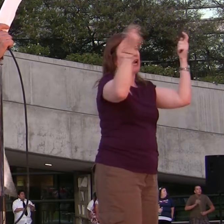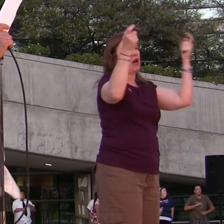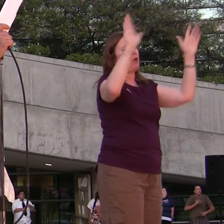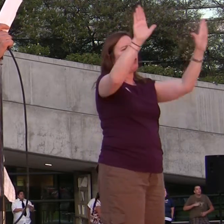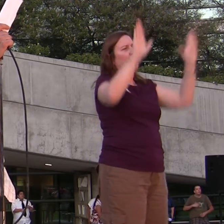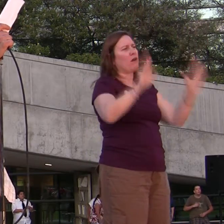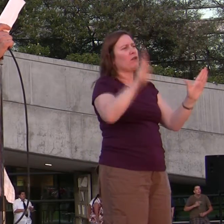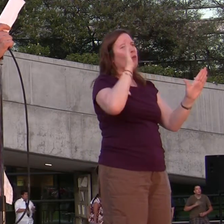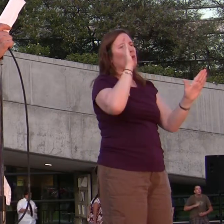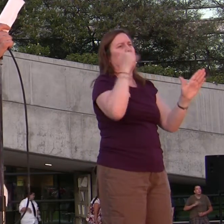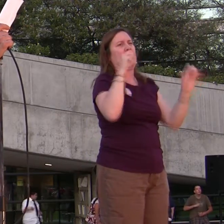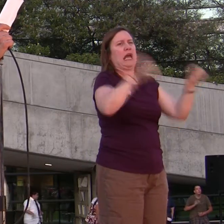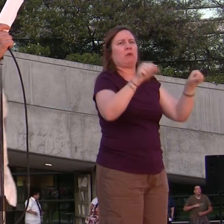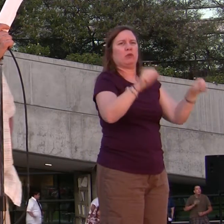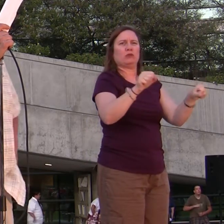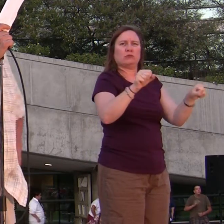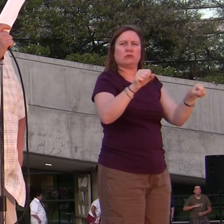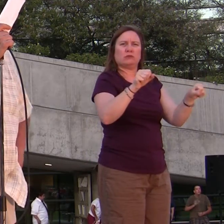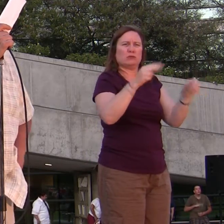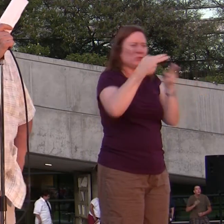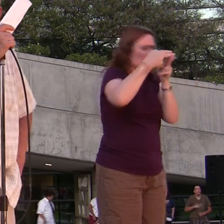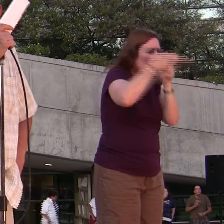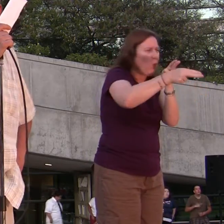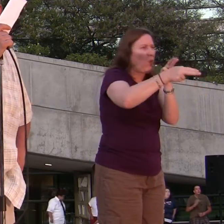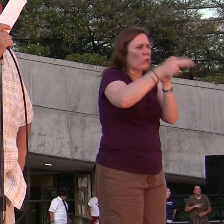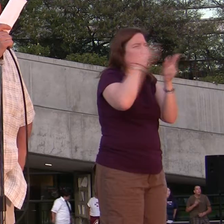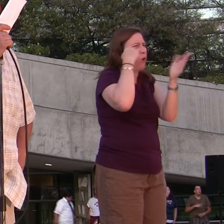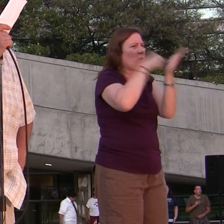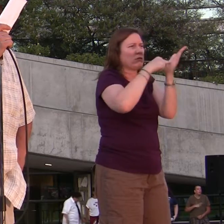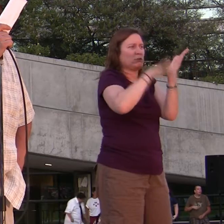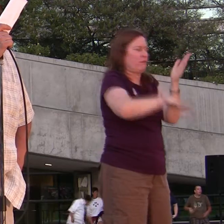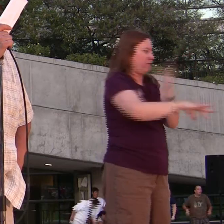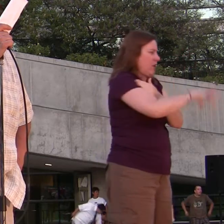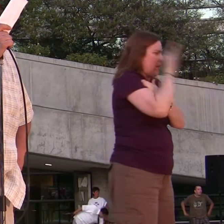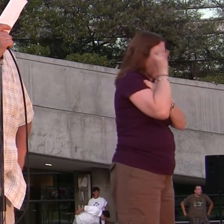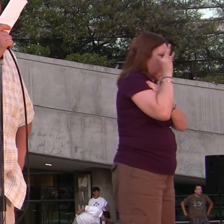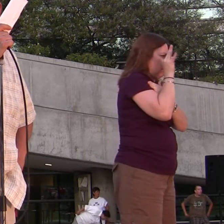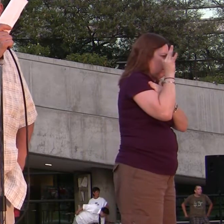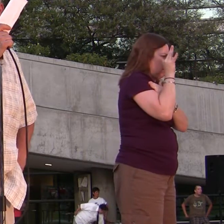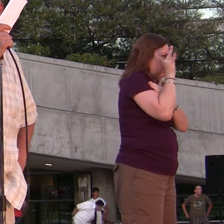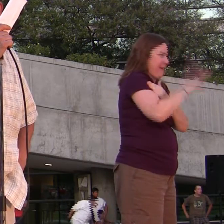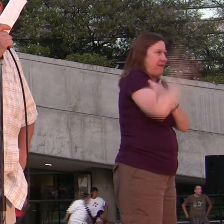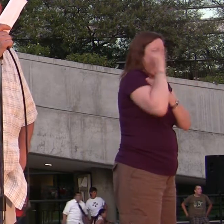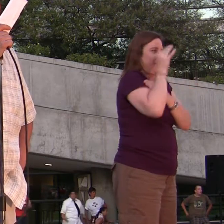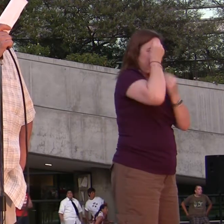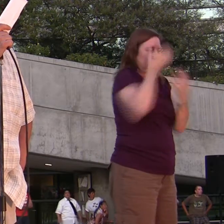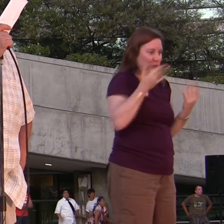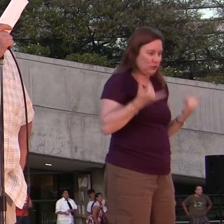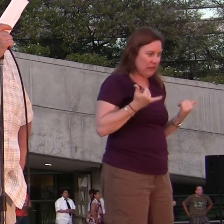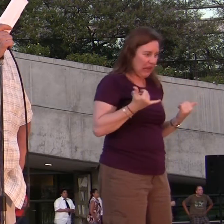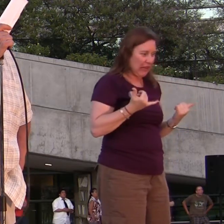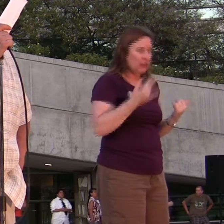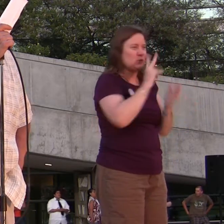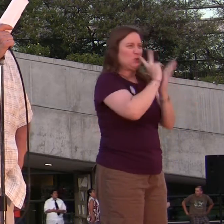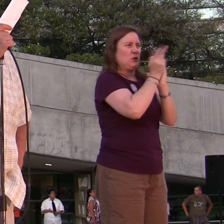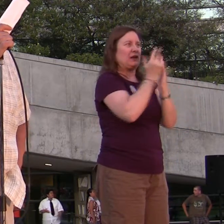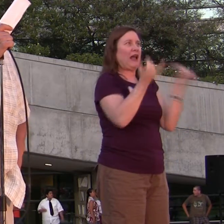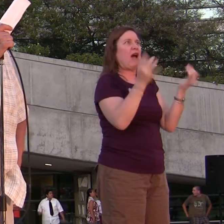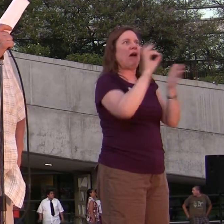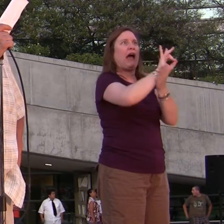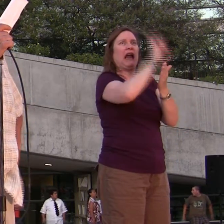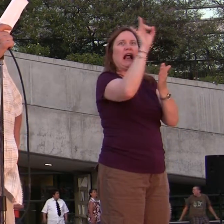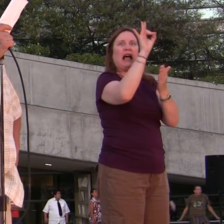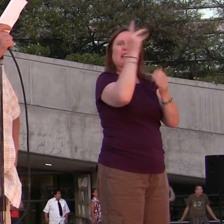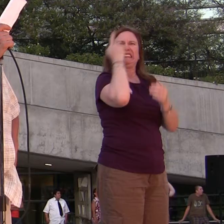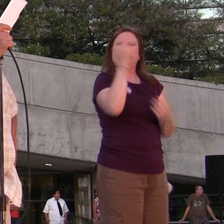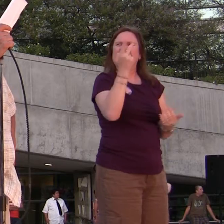that they were able to pull this all together on such a short notice. As you know, we found out today around, what, 2 o'clock? And here we are at 8 o'clock. And look at